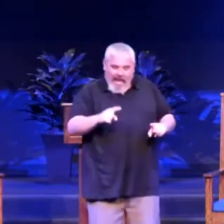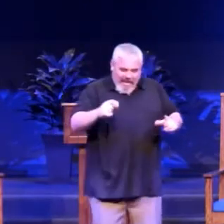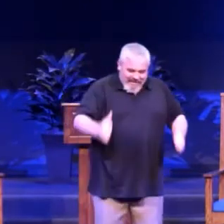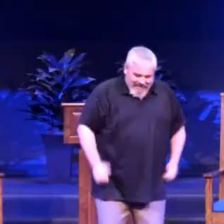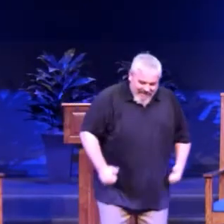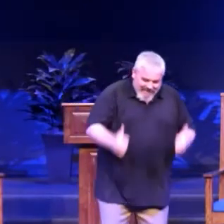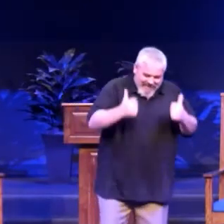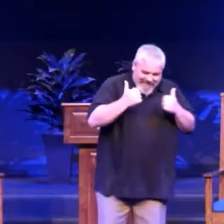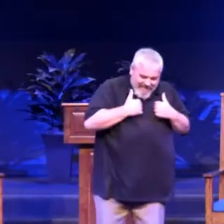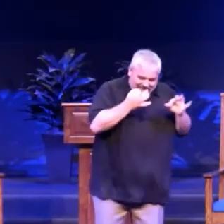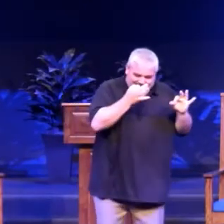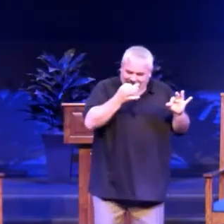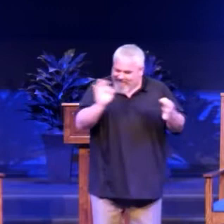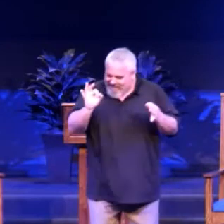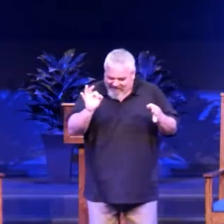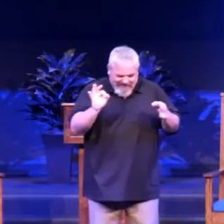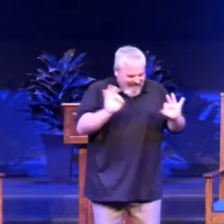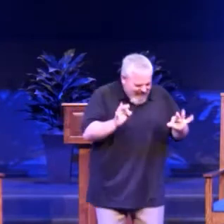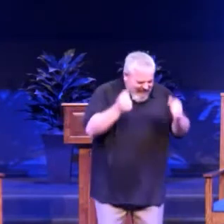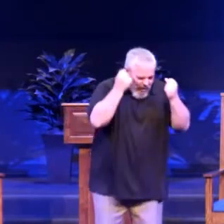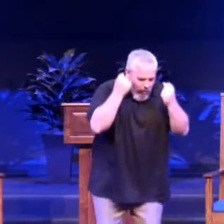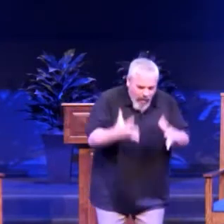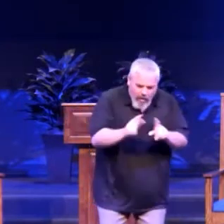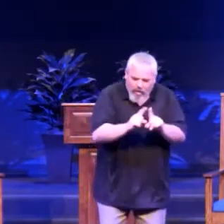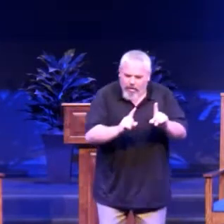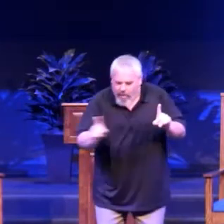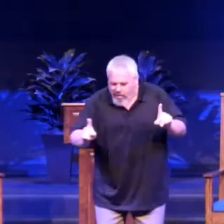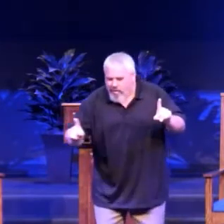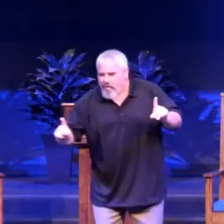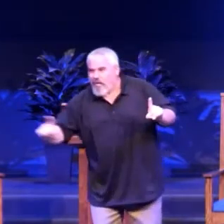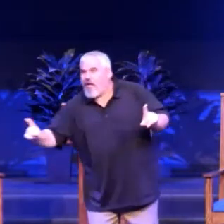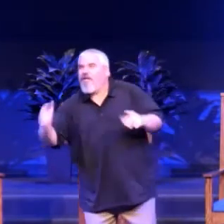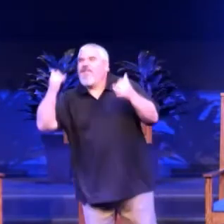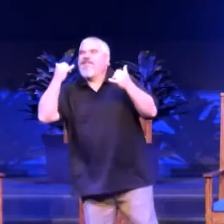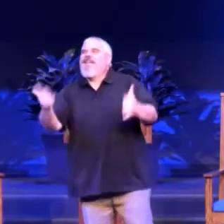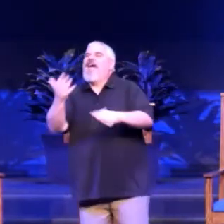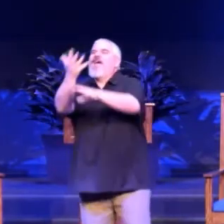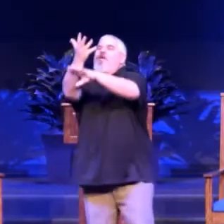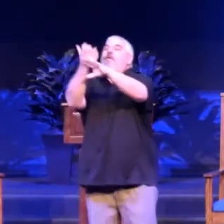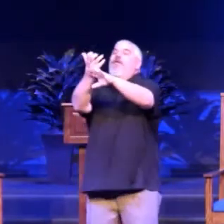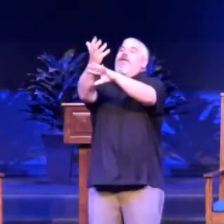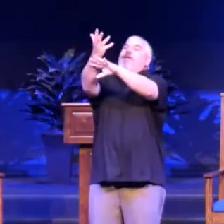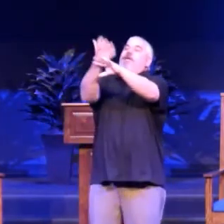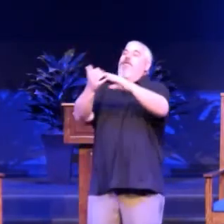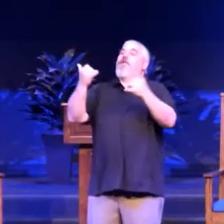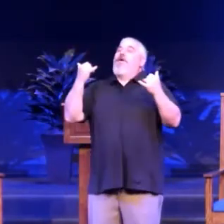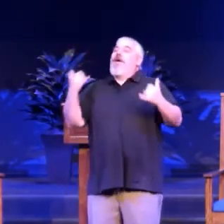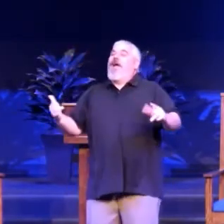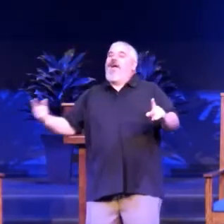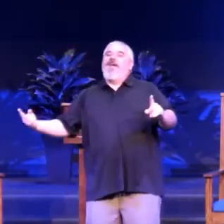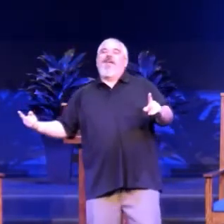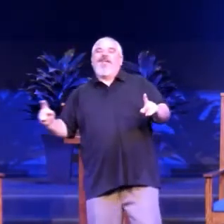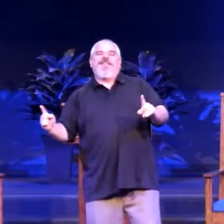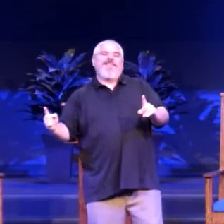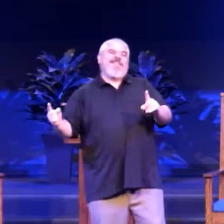me back. In all this darkness, lead me through. Until